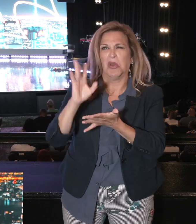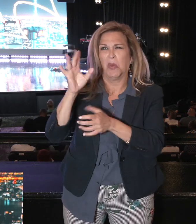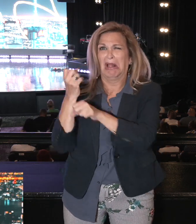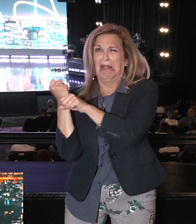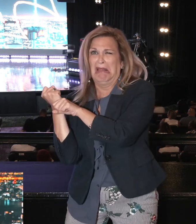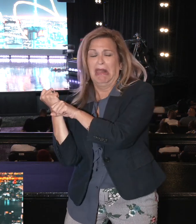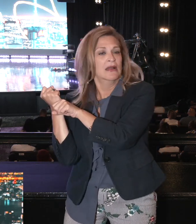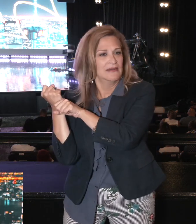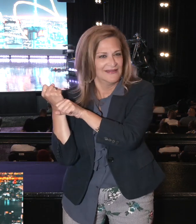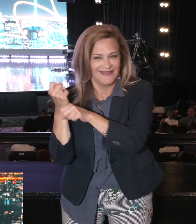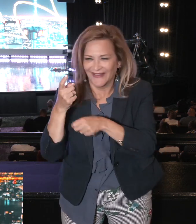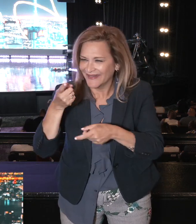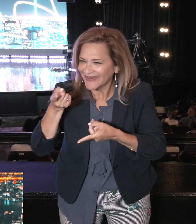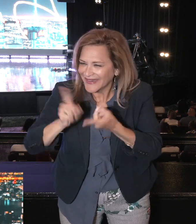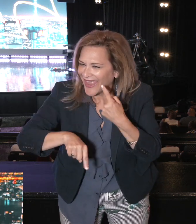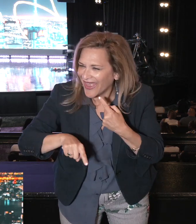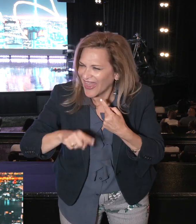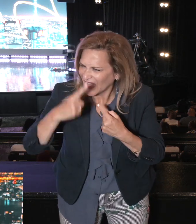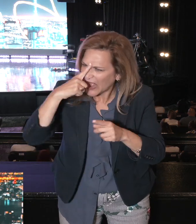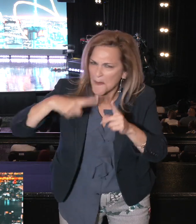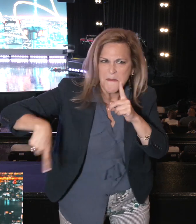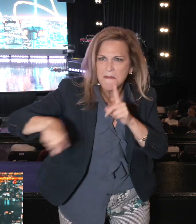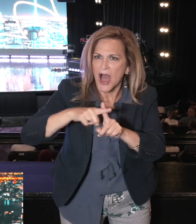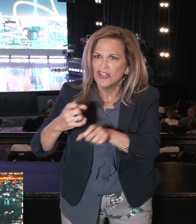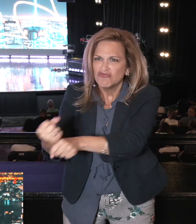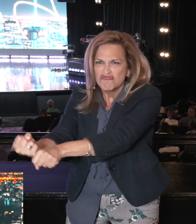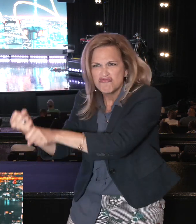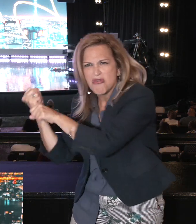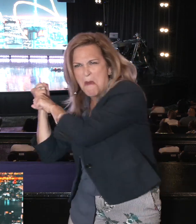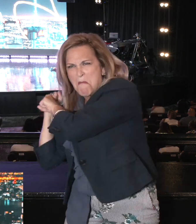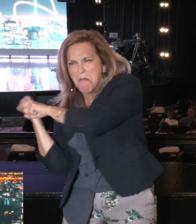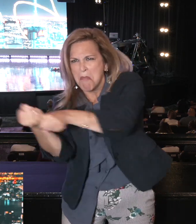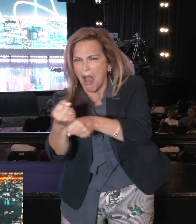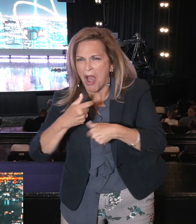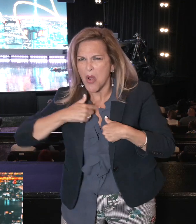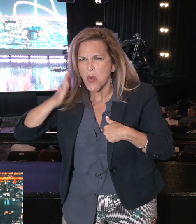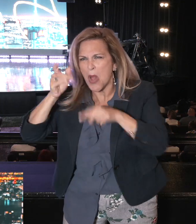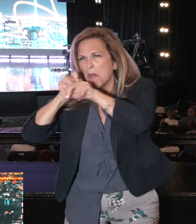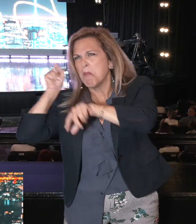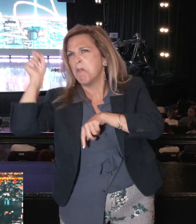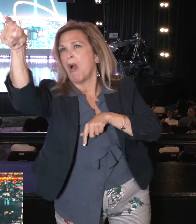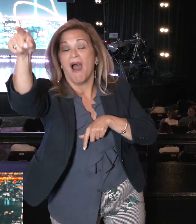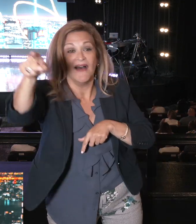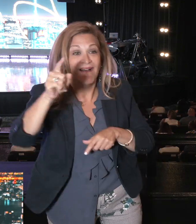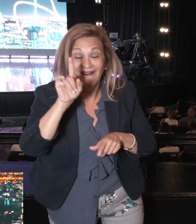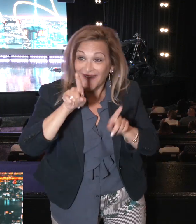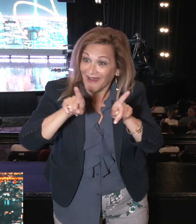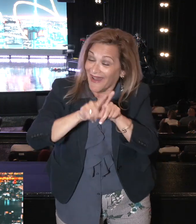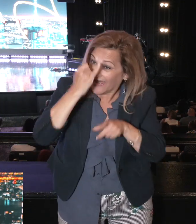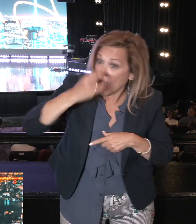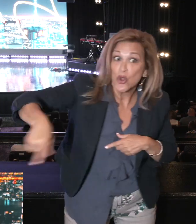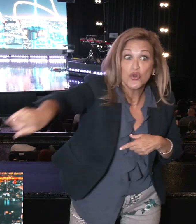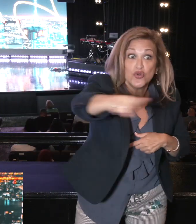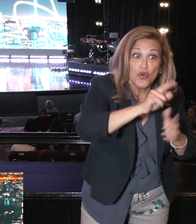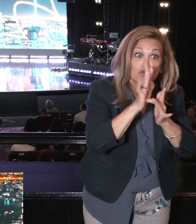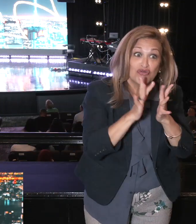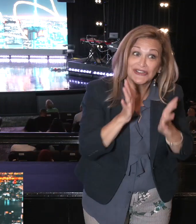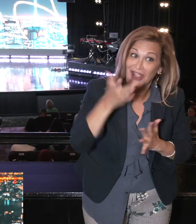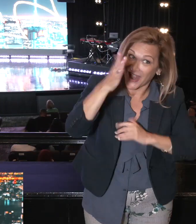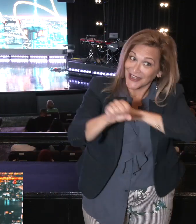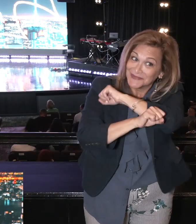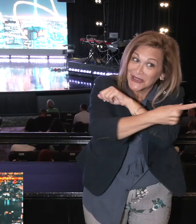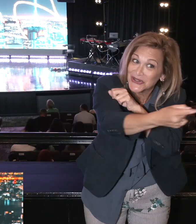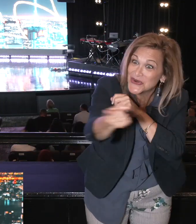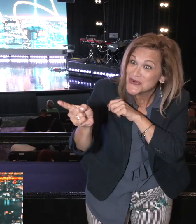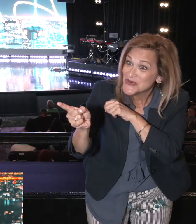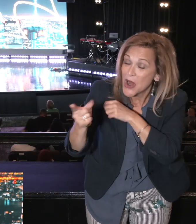way. You got to think positive. For us as Christians, we know God has our back. And wherever he takes us,